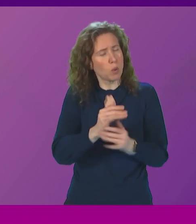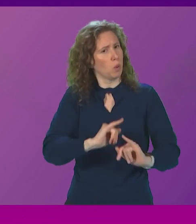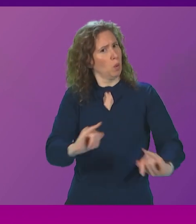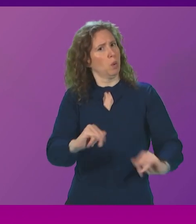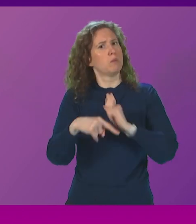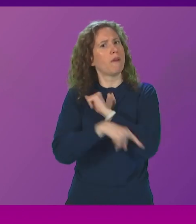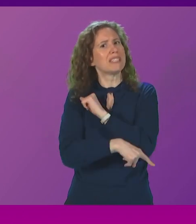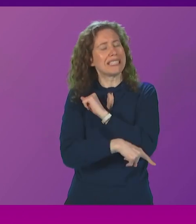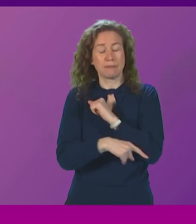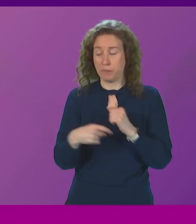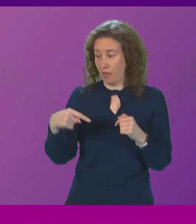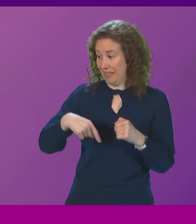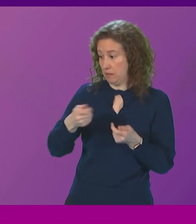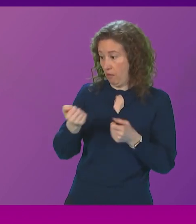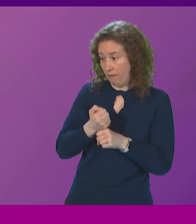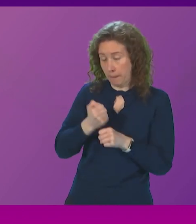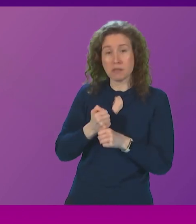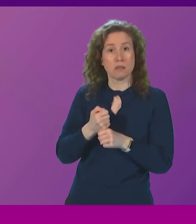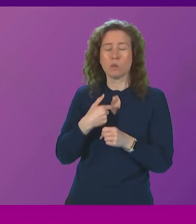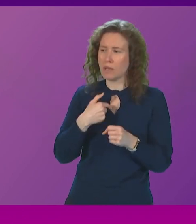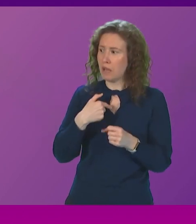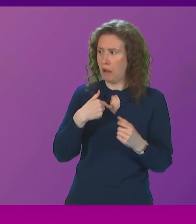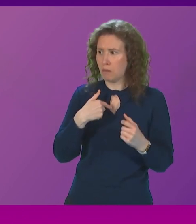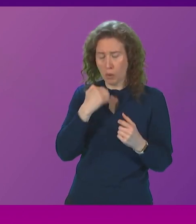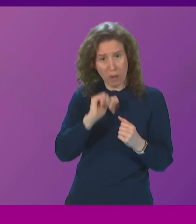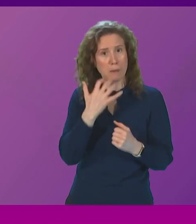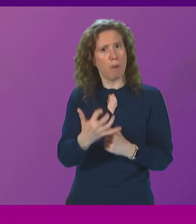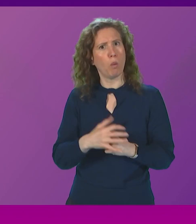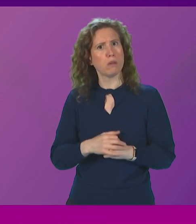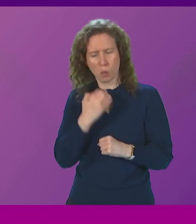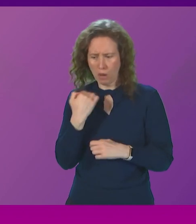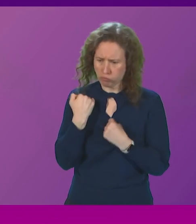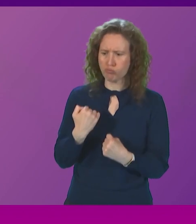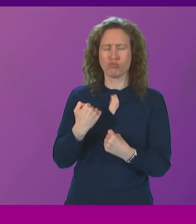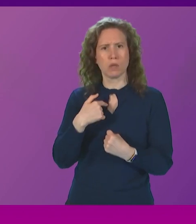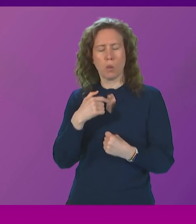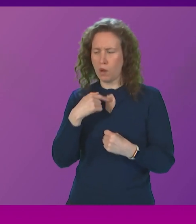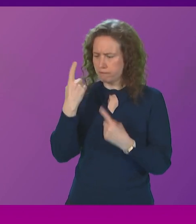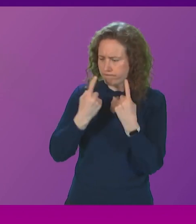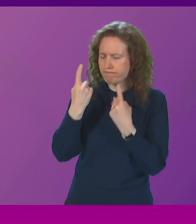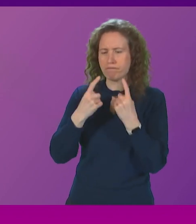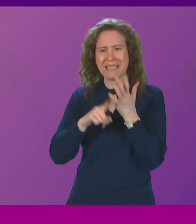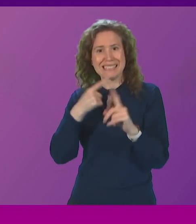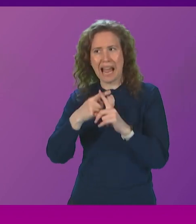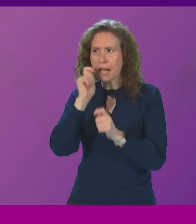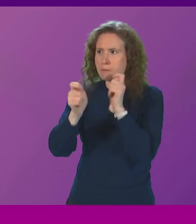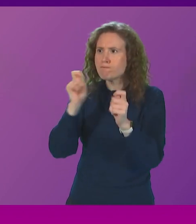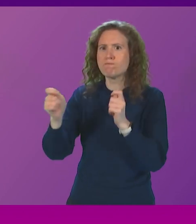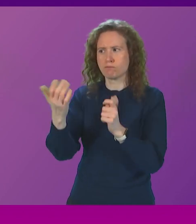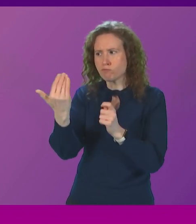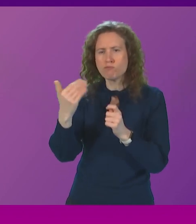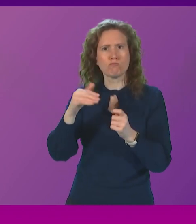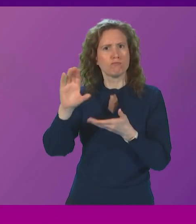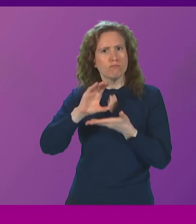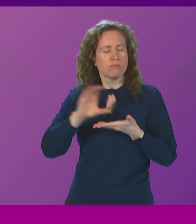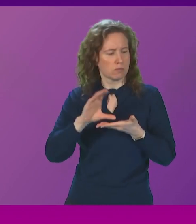so this government that I lead we will be bold and we'll consider what we can do in relation to taxation and relation to those tough decisions that have